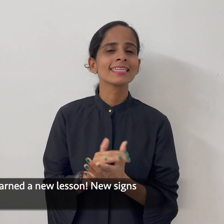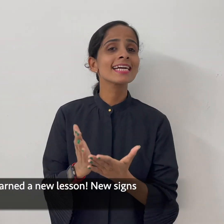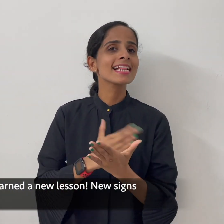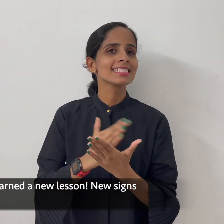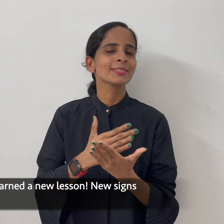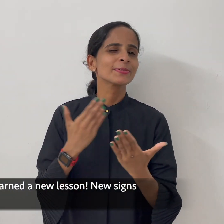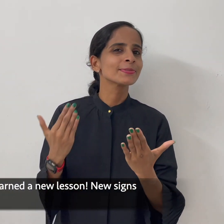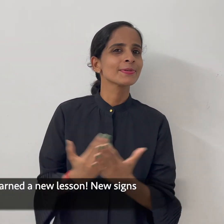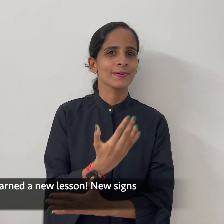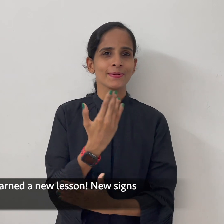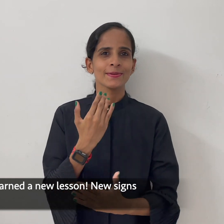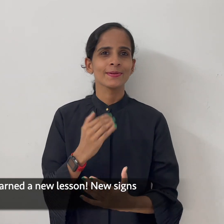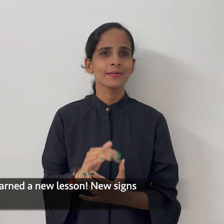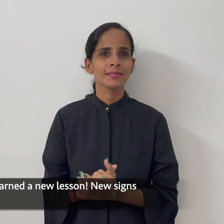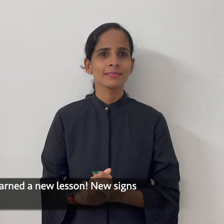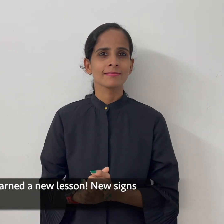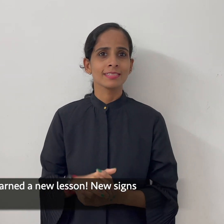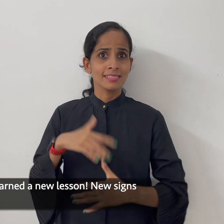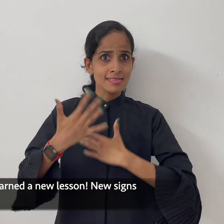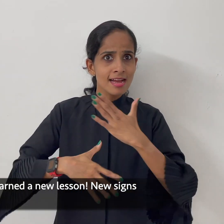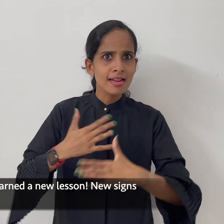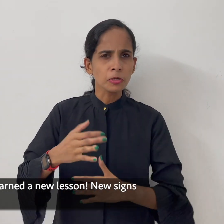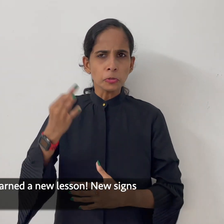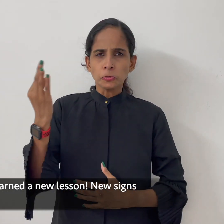have learnt a new lesson, new science.